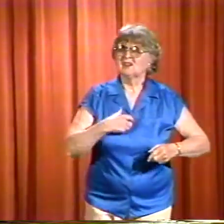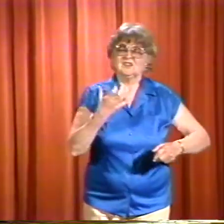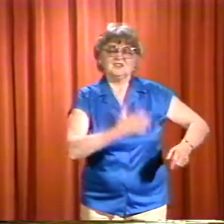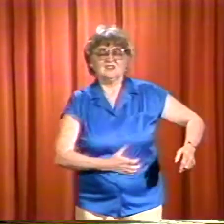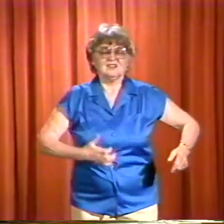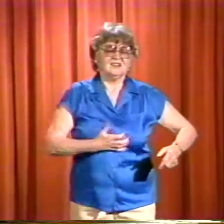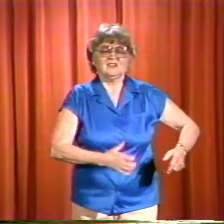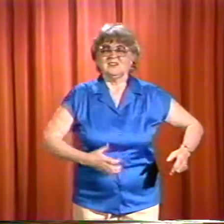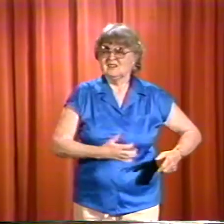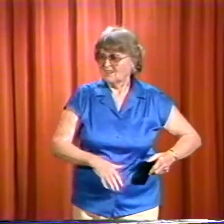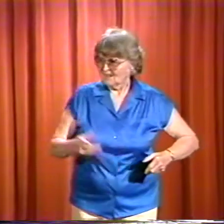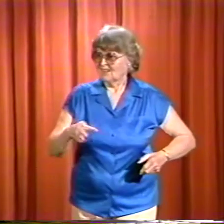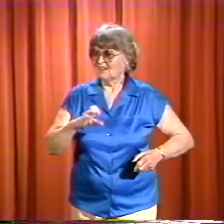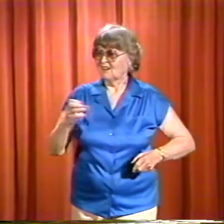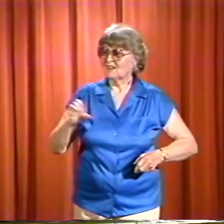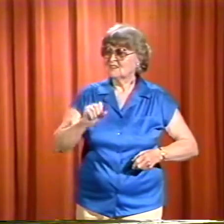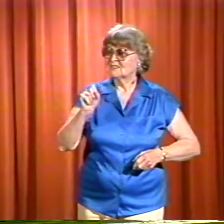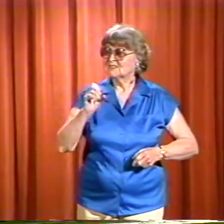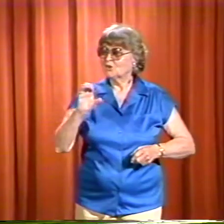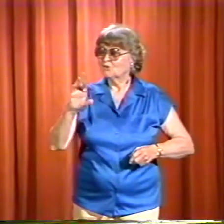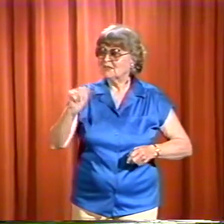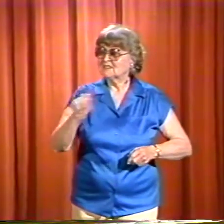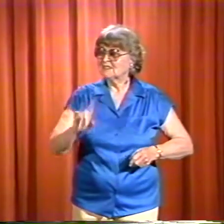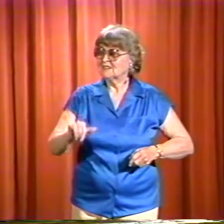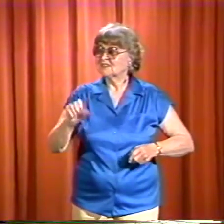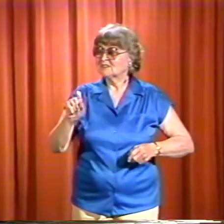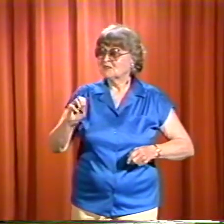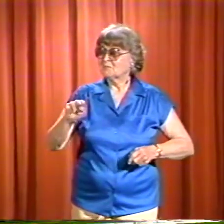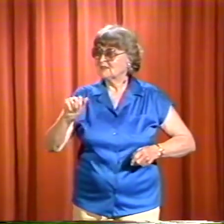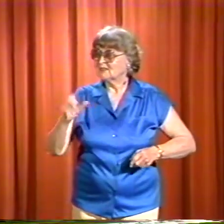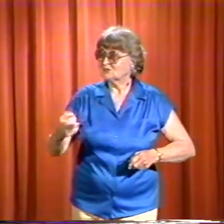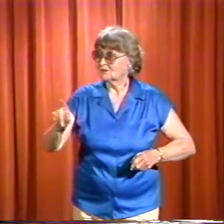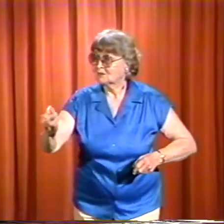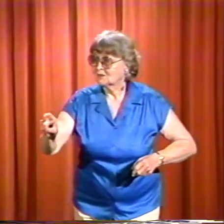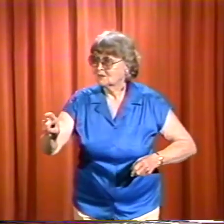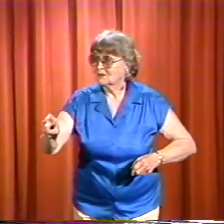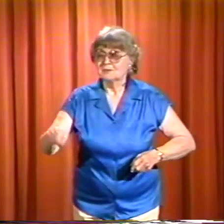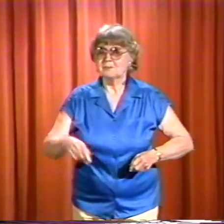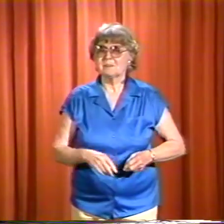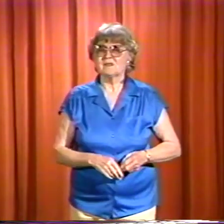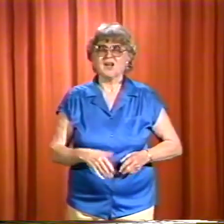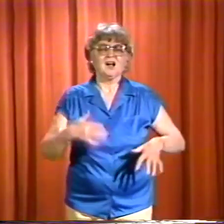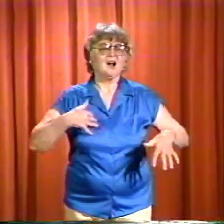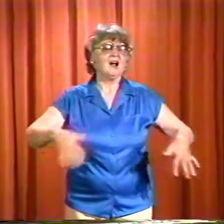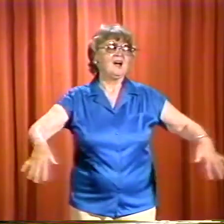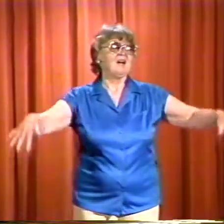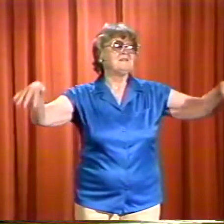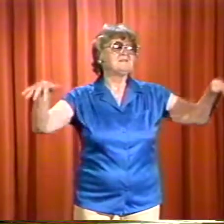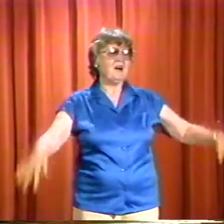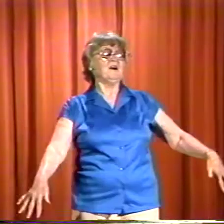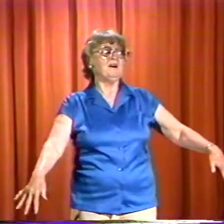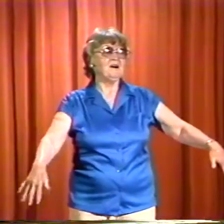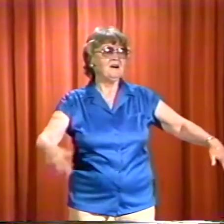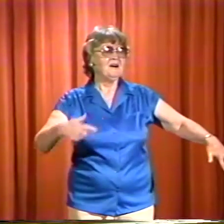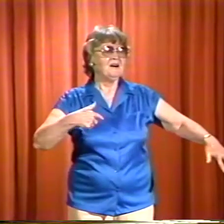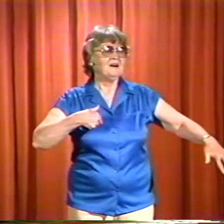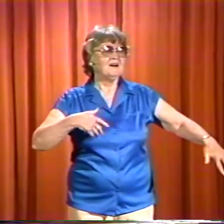One of the students said that they felt sick to their stomach. Oh, you have a crazy stomach, he replied, spelling out crazy and stomach.